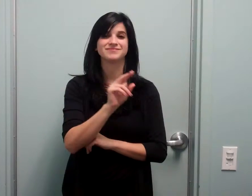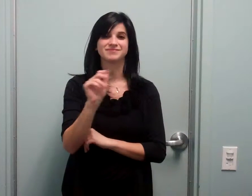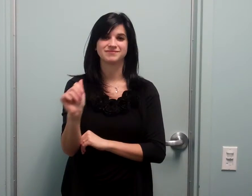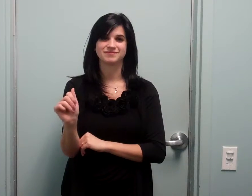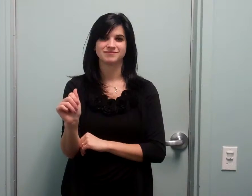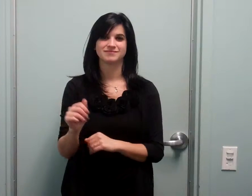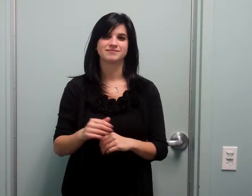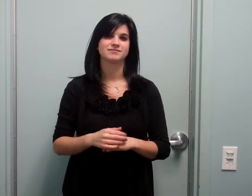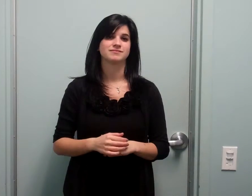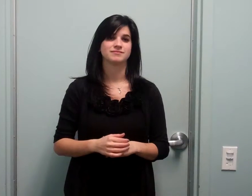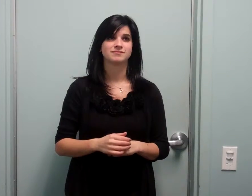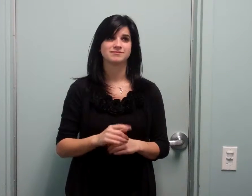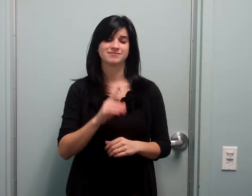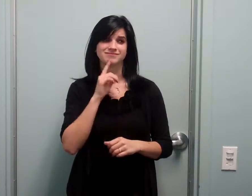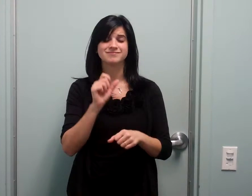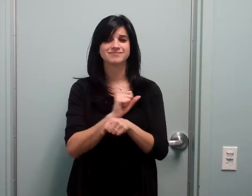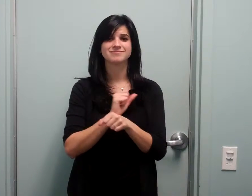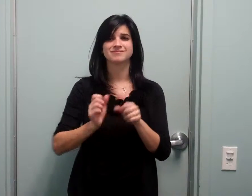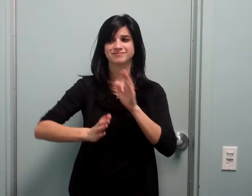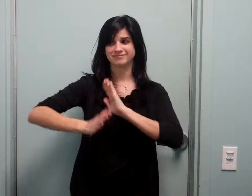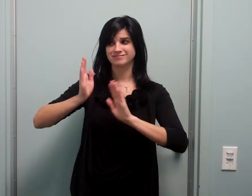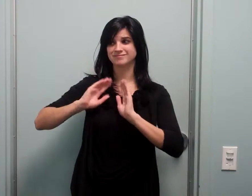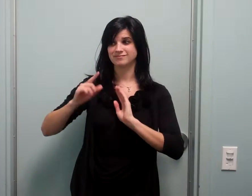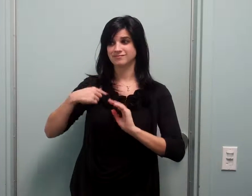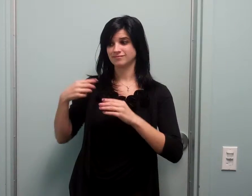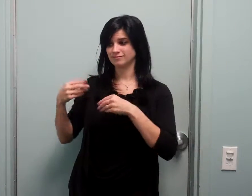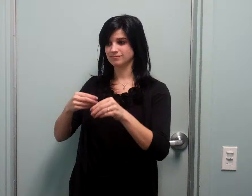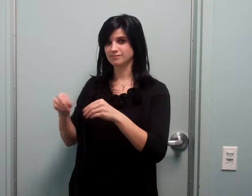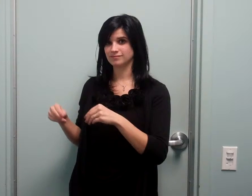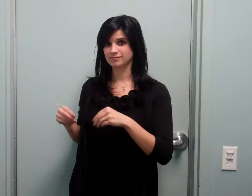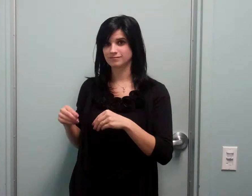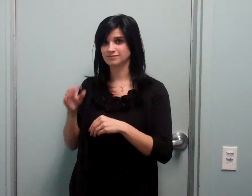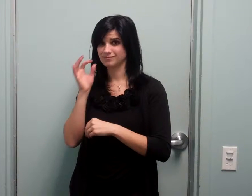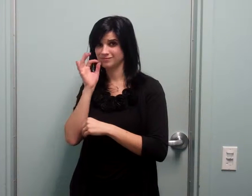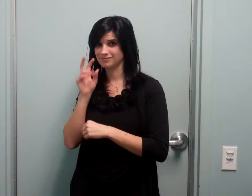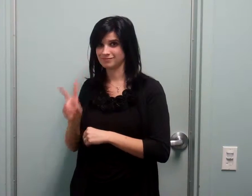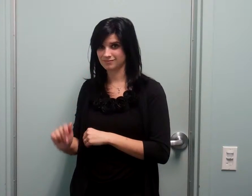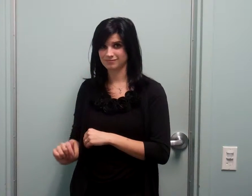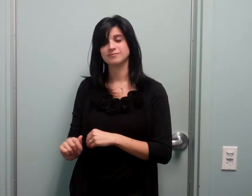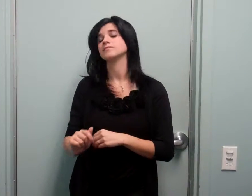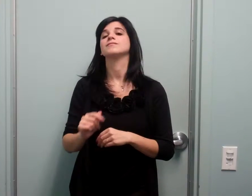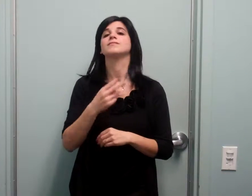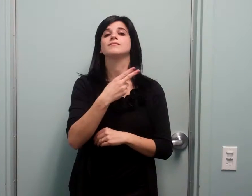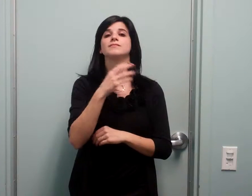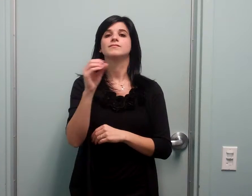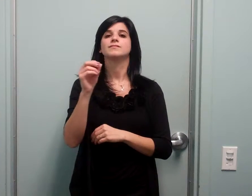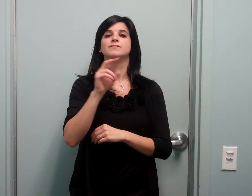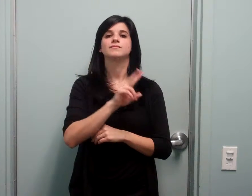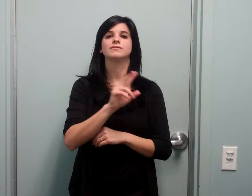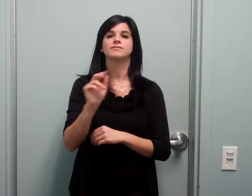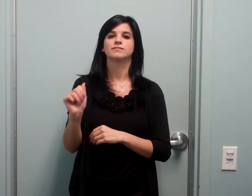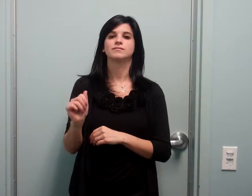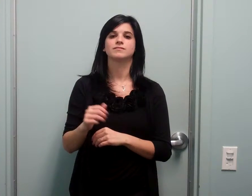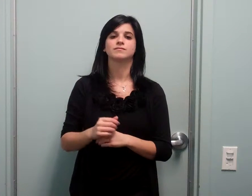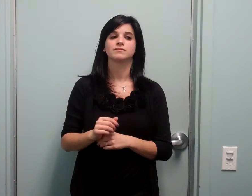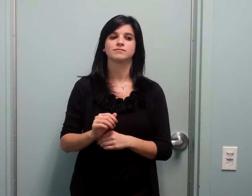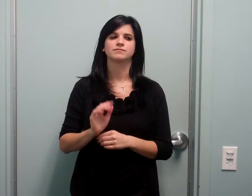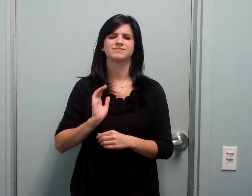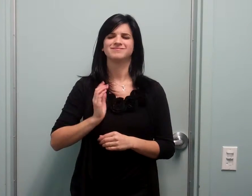the Nizzo, which is no one Nizzo, used to drill down in V8, H to the Nizzo, V to the Nizzo, that's the end, they'll get